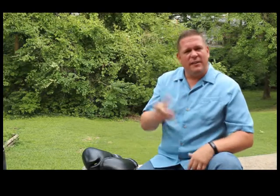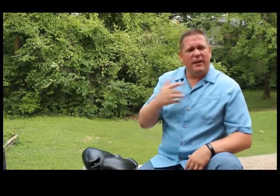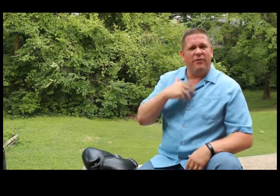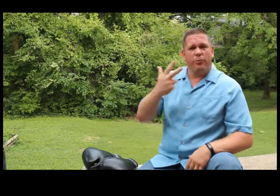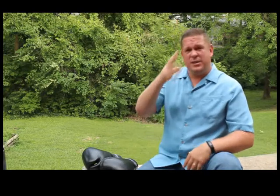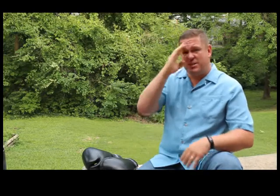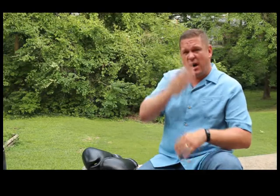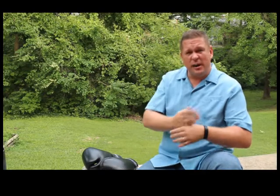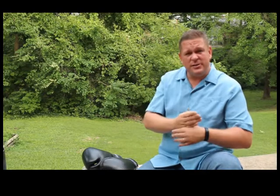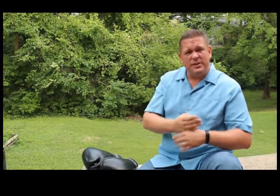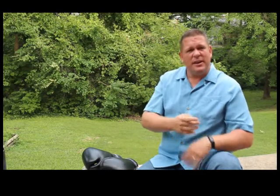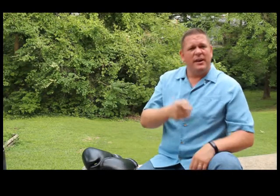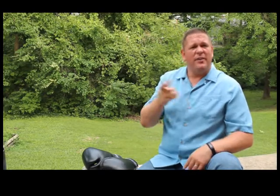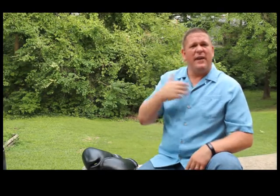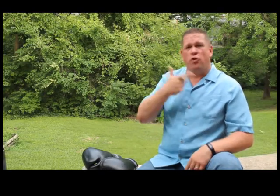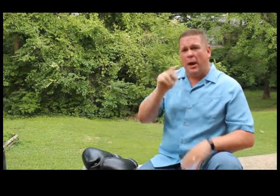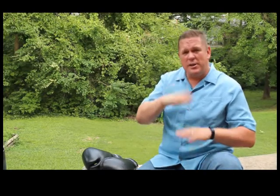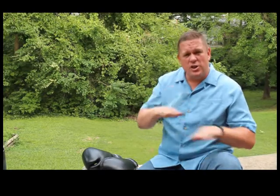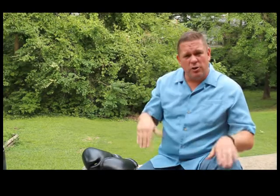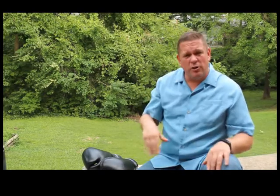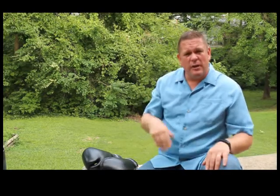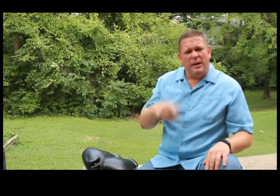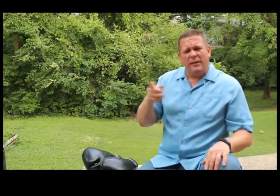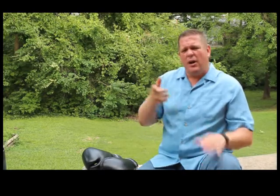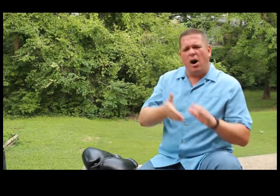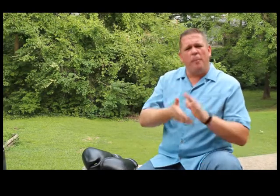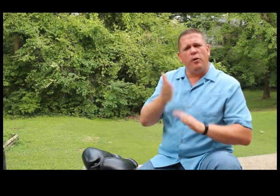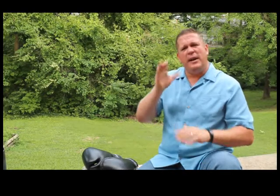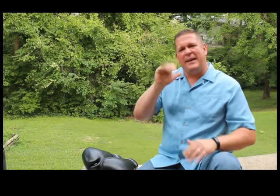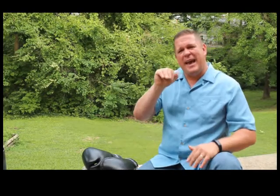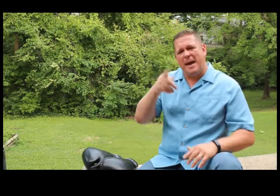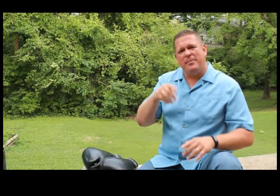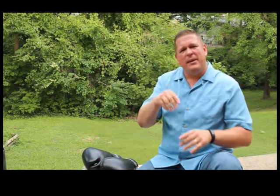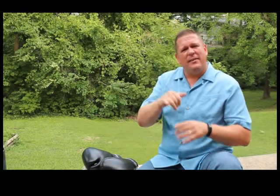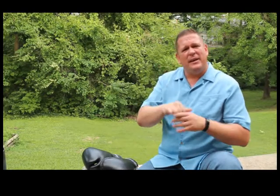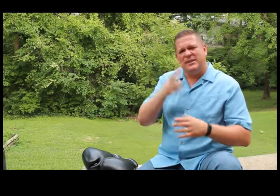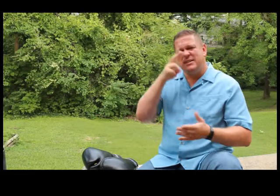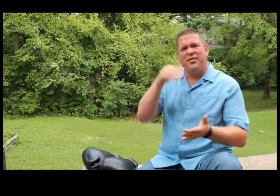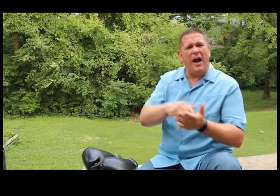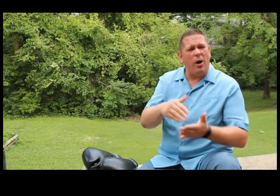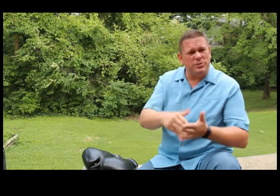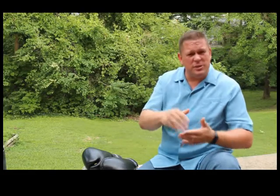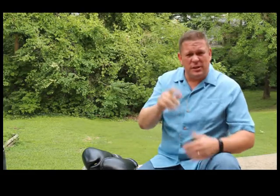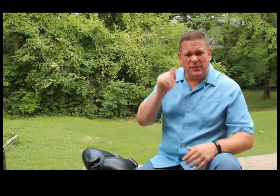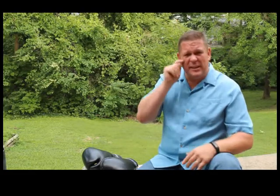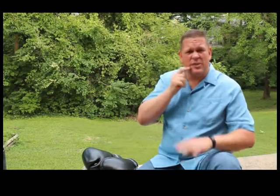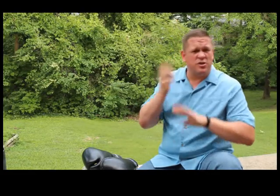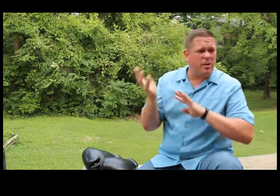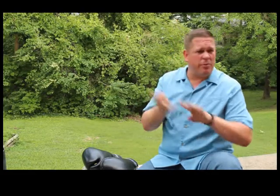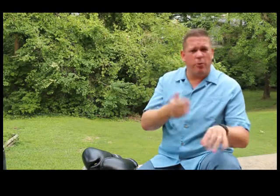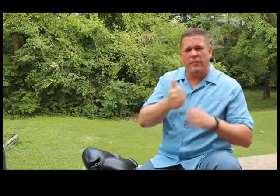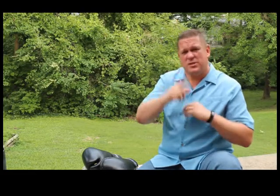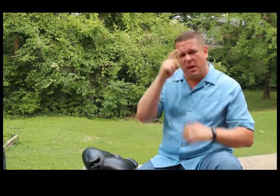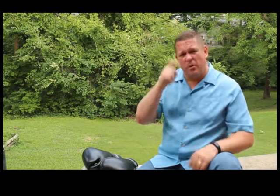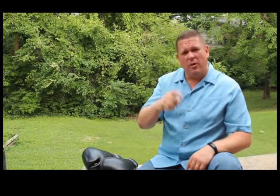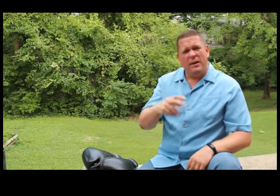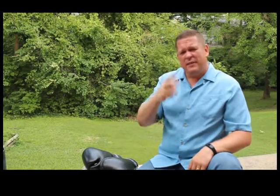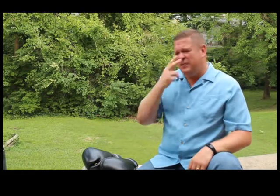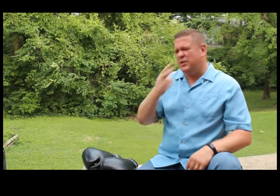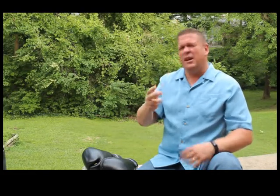they have three sons. They have grandchildren. They operate a camp that sees thousands of teenagers come through every summer. They've seen